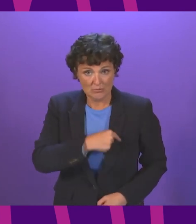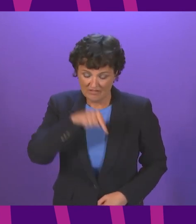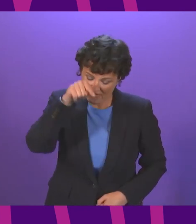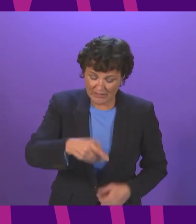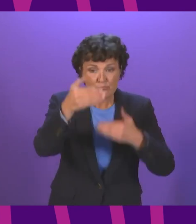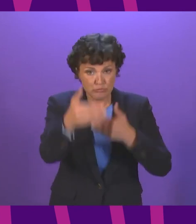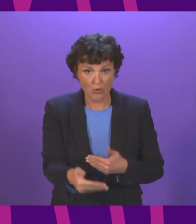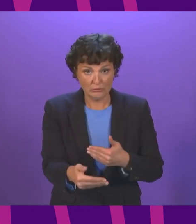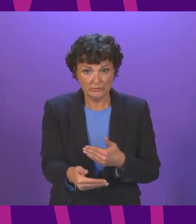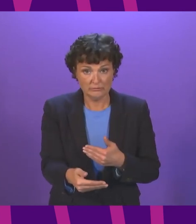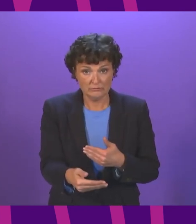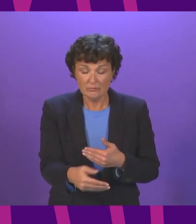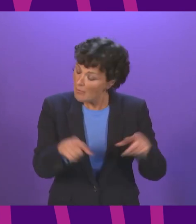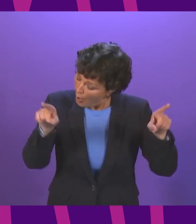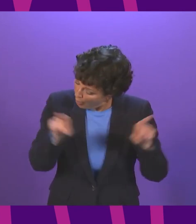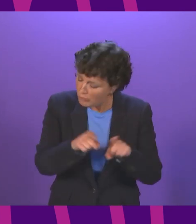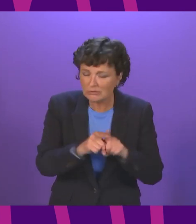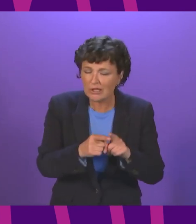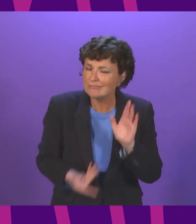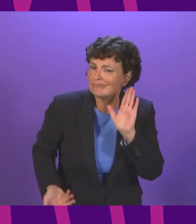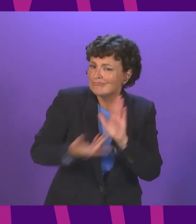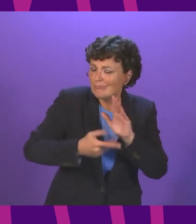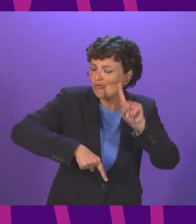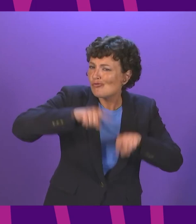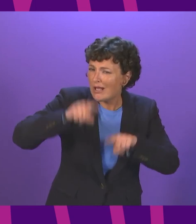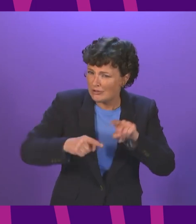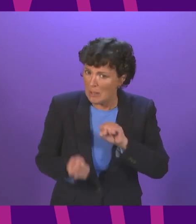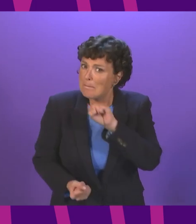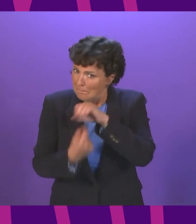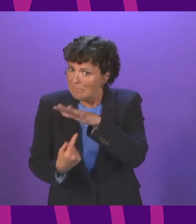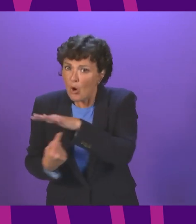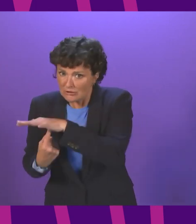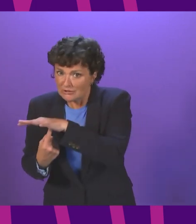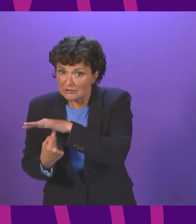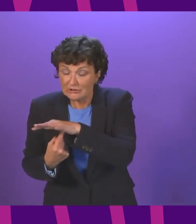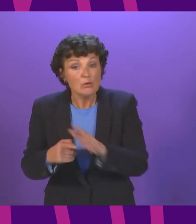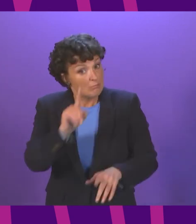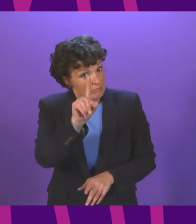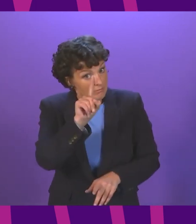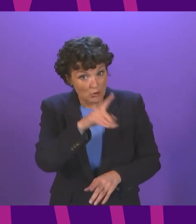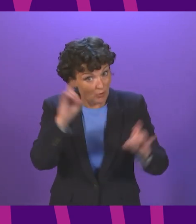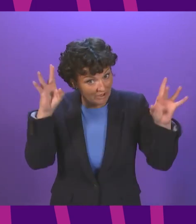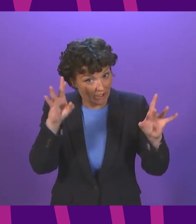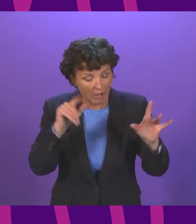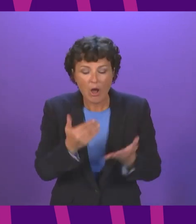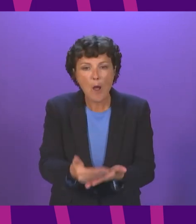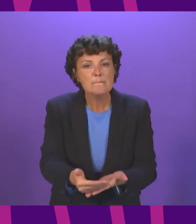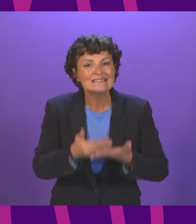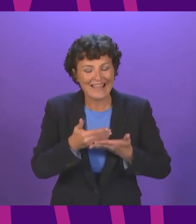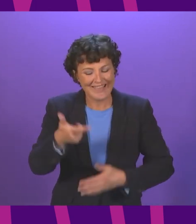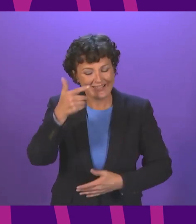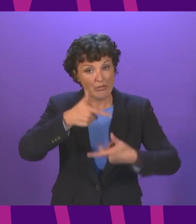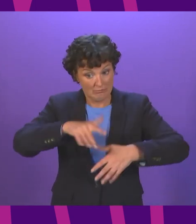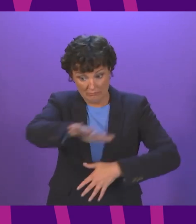this programme for government, alongside a range of other significant priorities, not least of which protecting the country